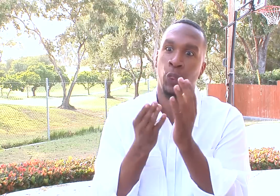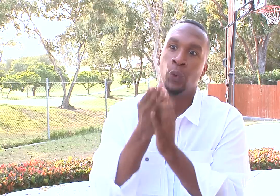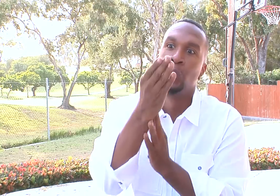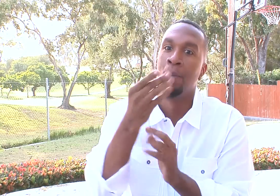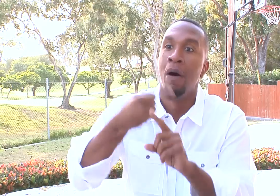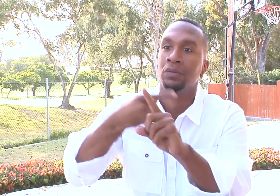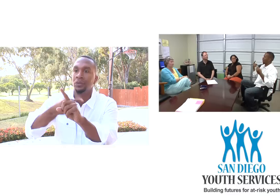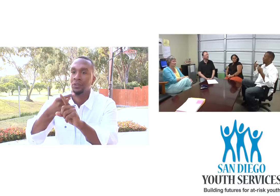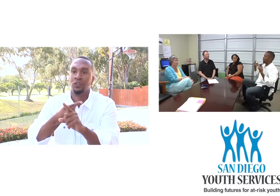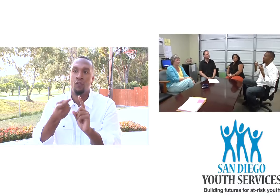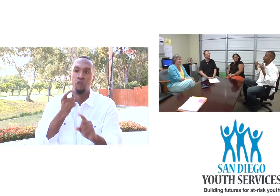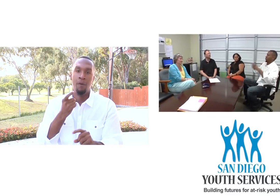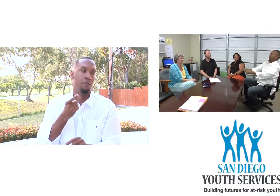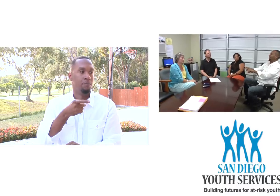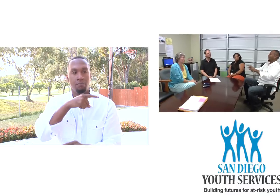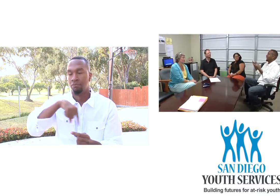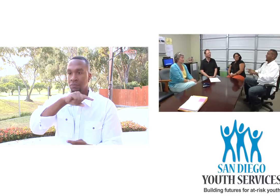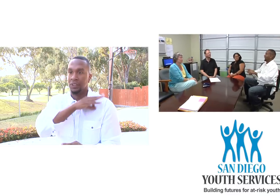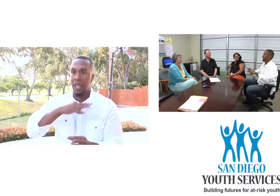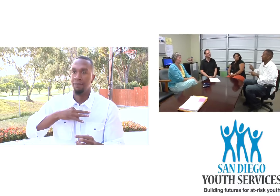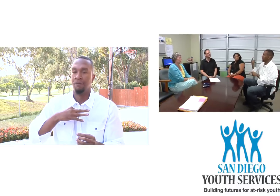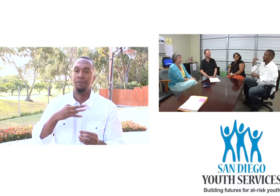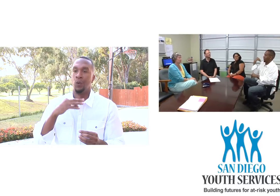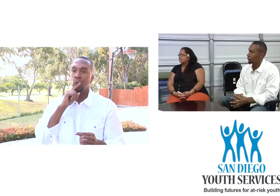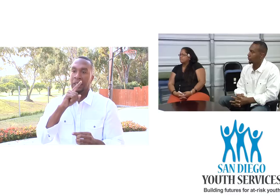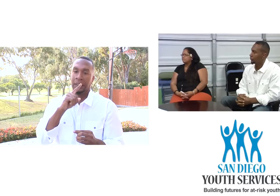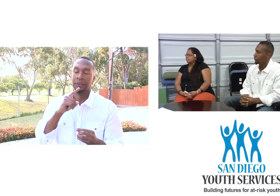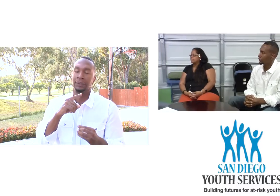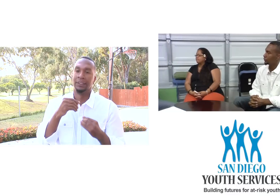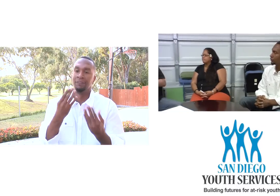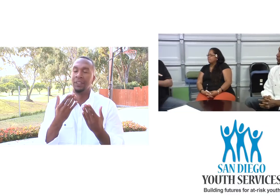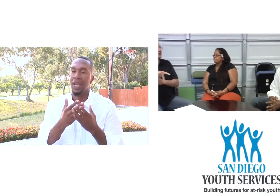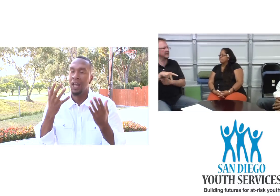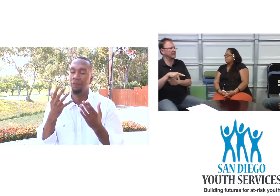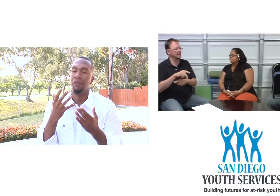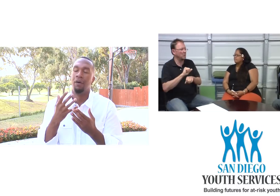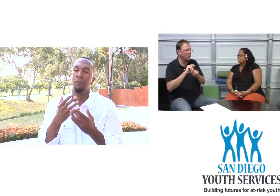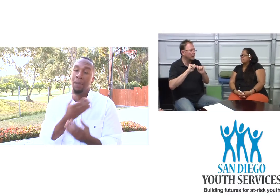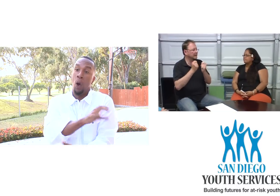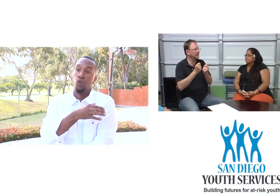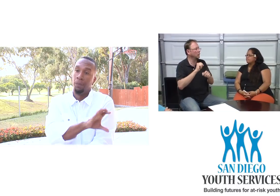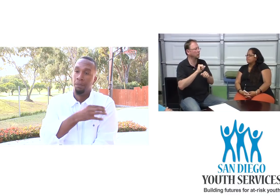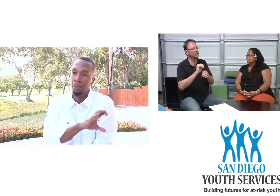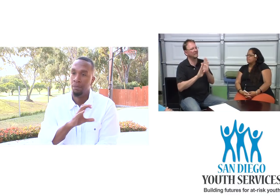months that go by and all the staff that are here. They really give a lot of empowerment to the kids because of that. And